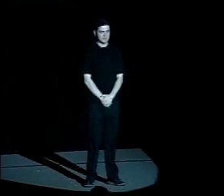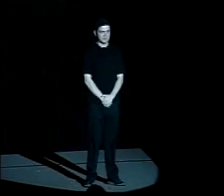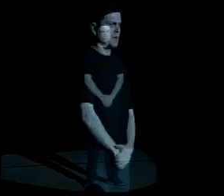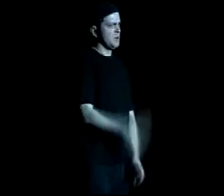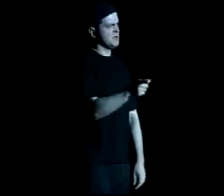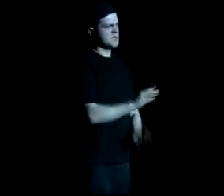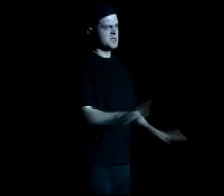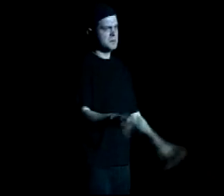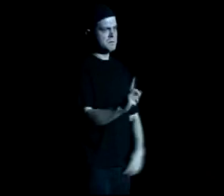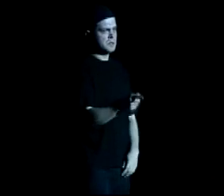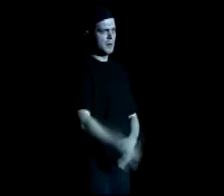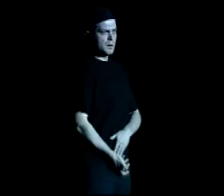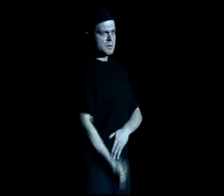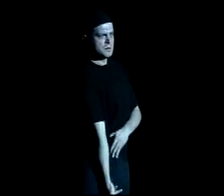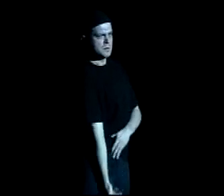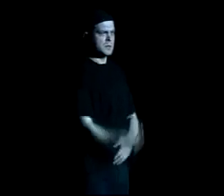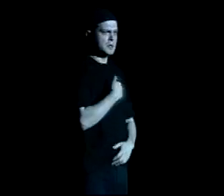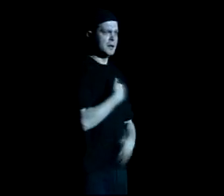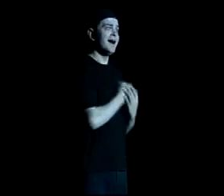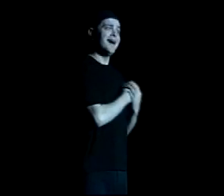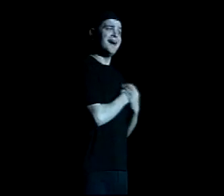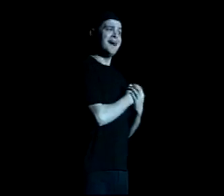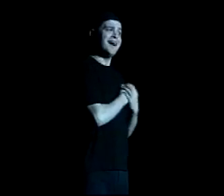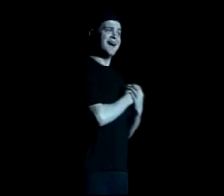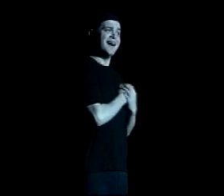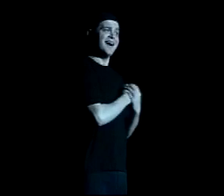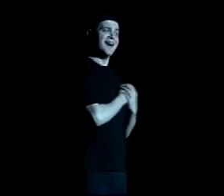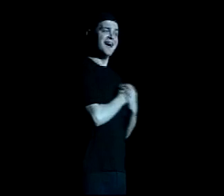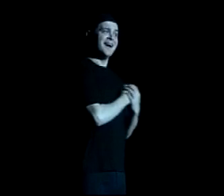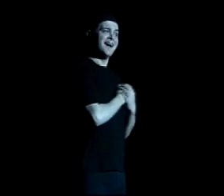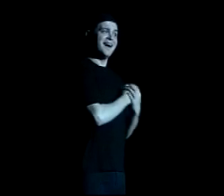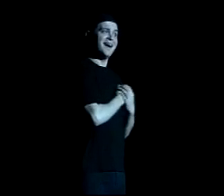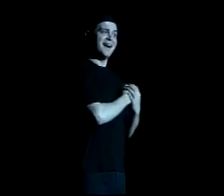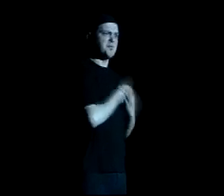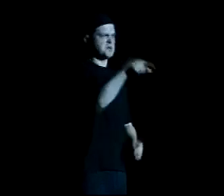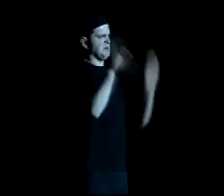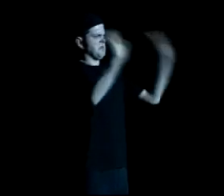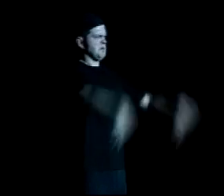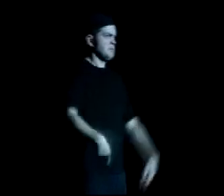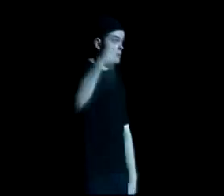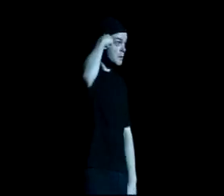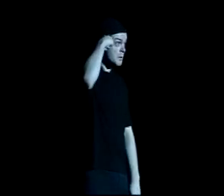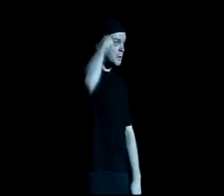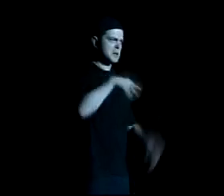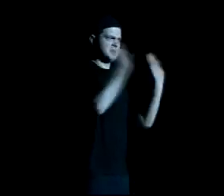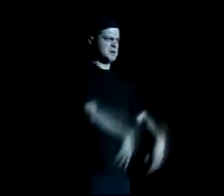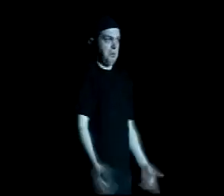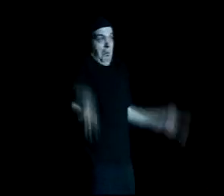Well you couldn't be that man I adore You don't seem to know, you seem to